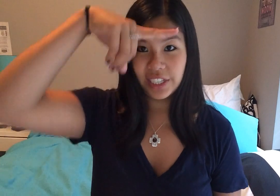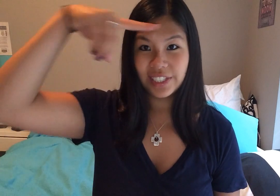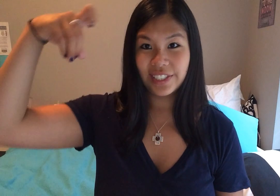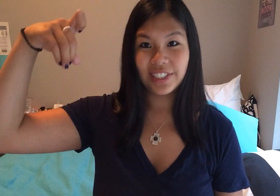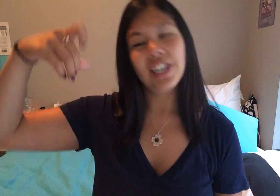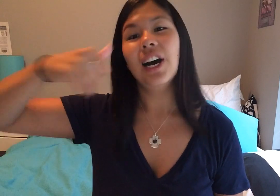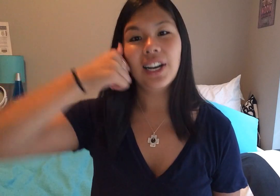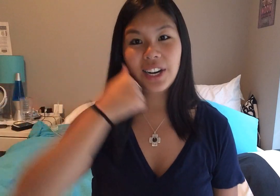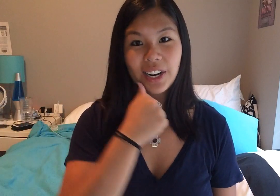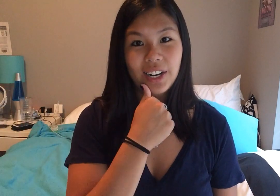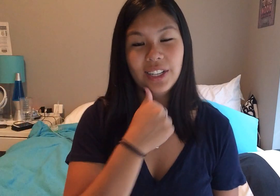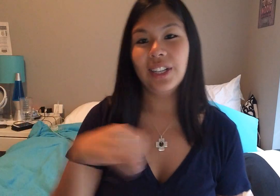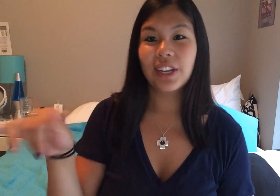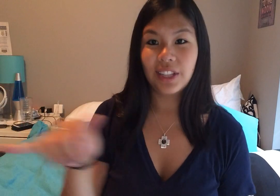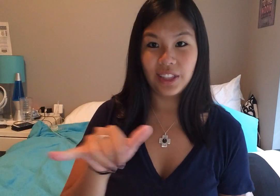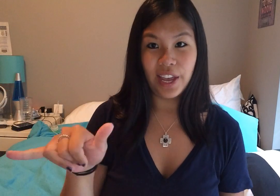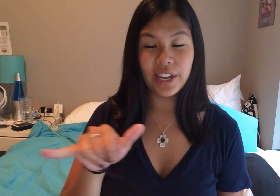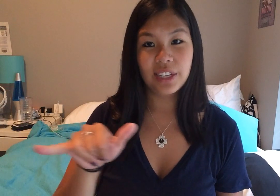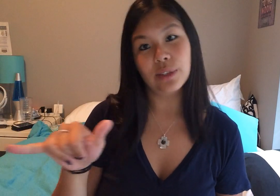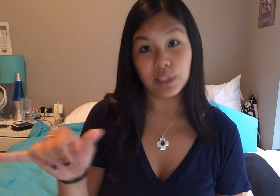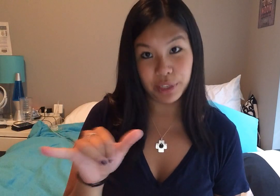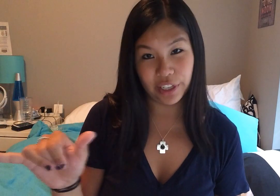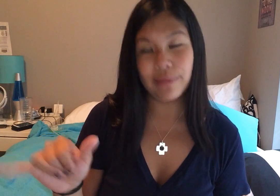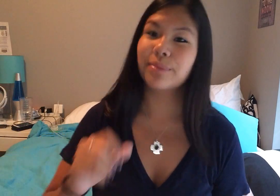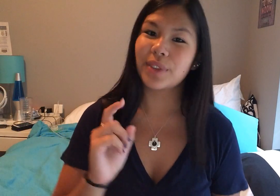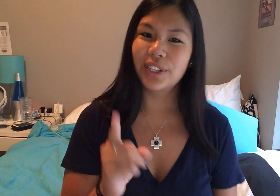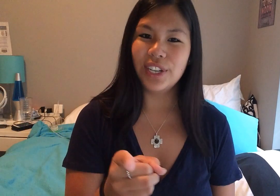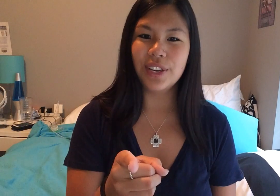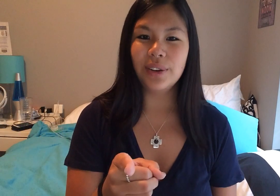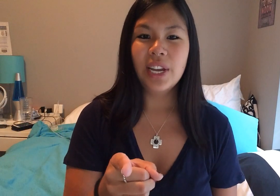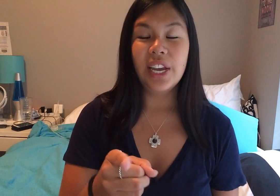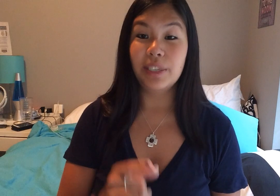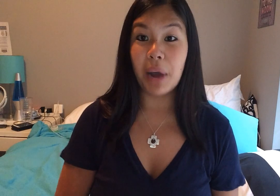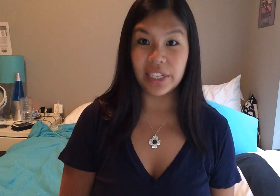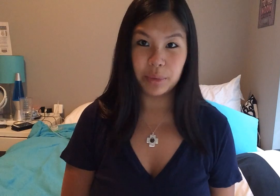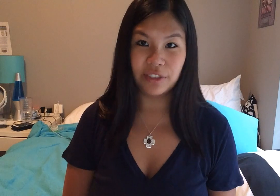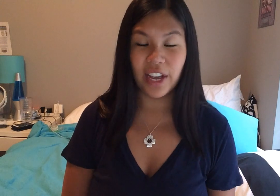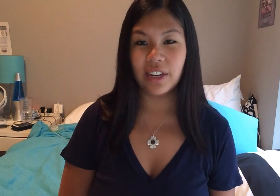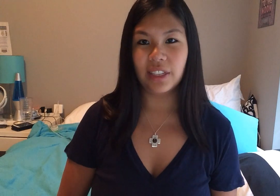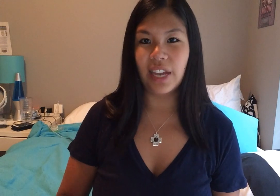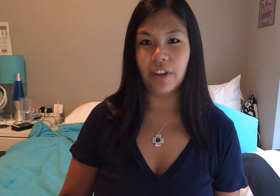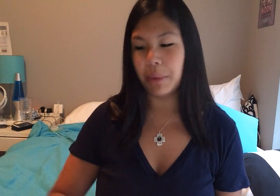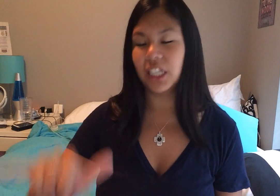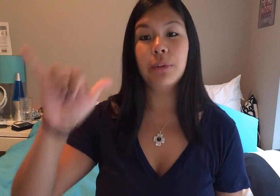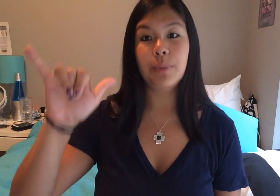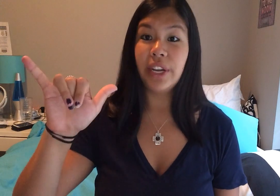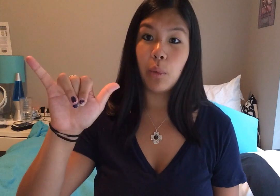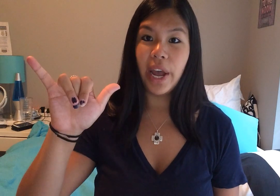a girl like, so, similarly to you, is impossible to find, the sign for impossible is where you take a Y